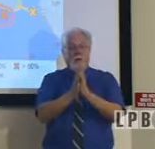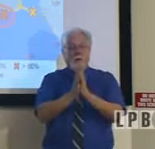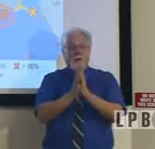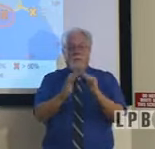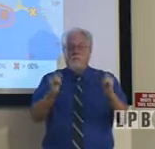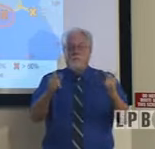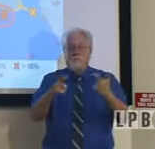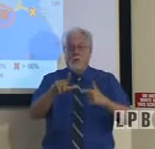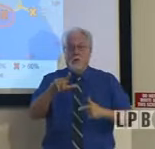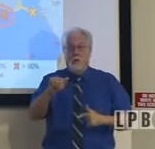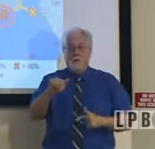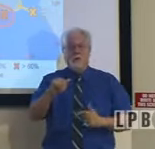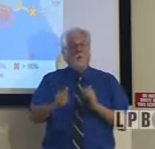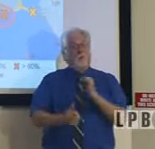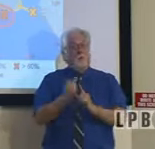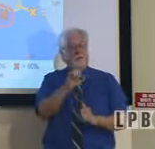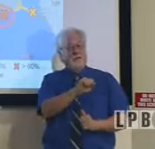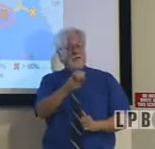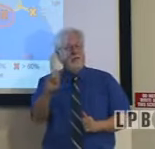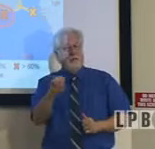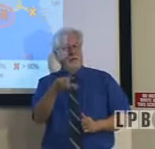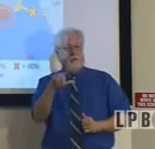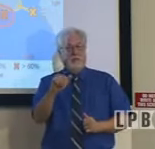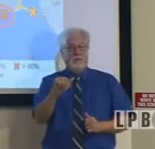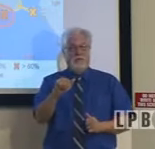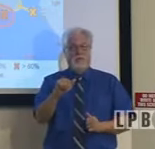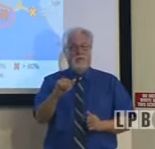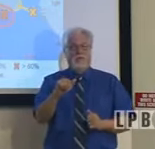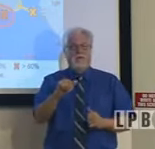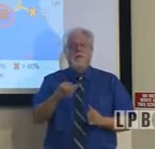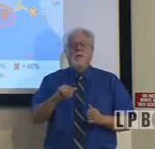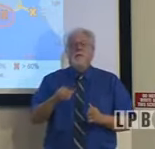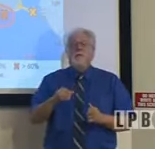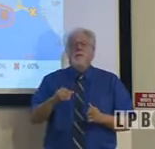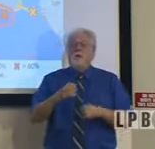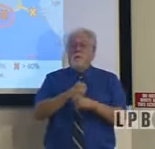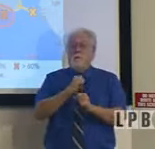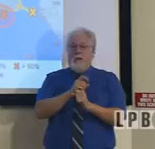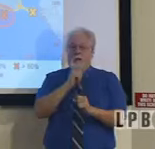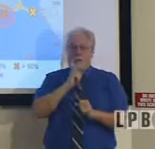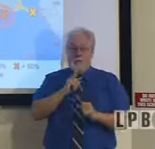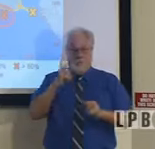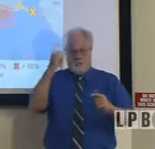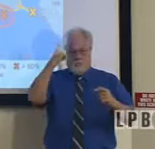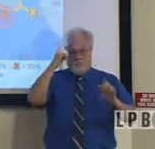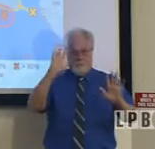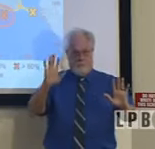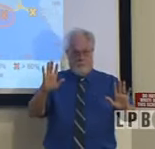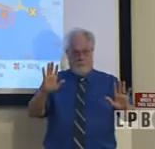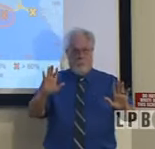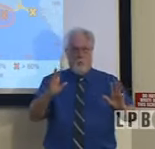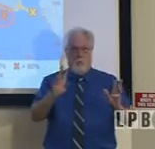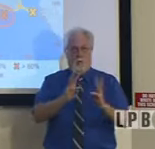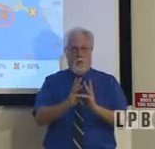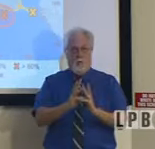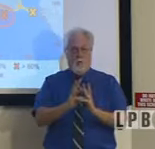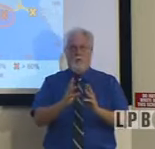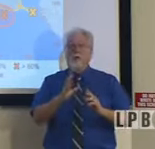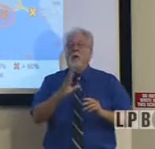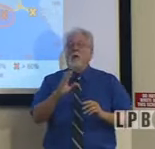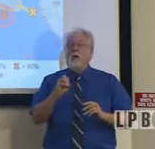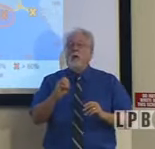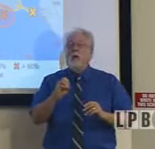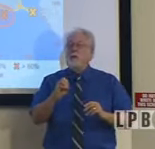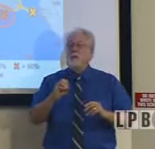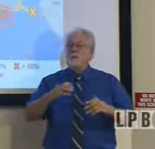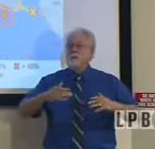in Louisiana, principally in southeast Louisiana in this instance, to make sure that you're mindful of the weather, that if